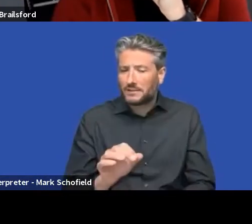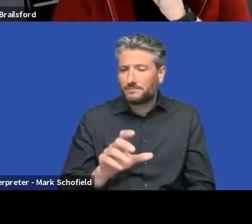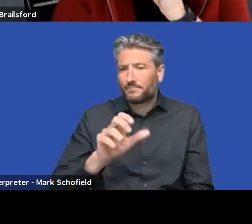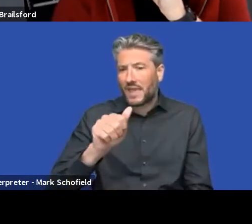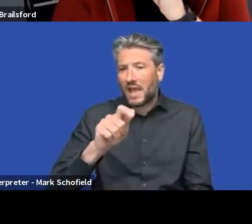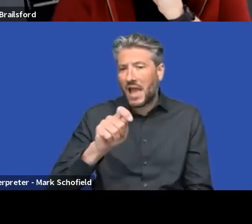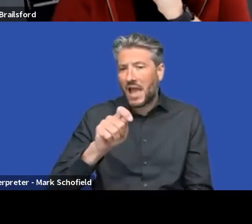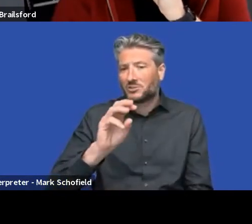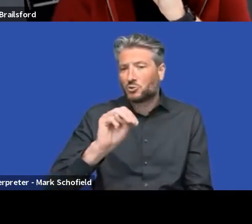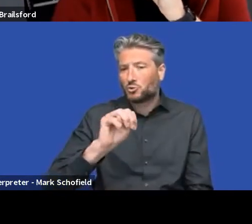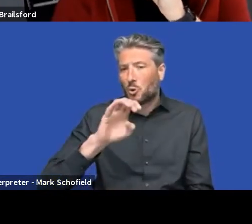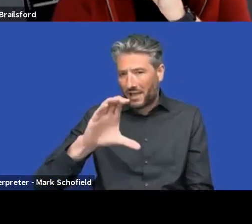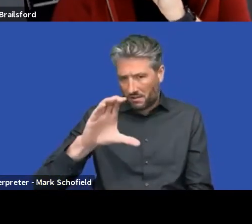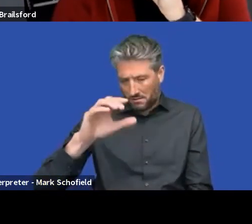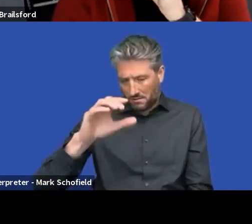you can use to build your own UI.